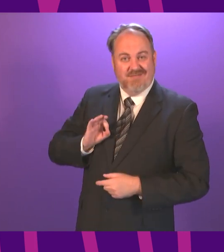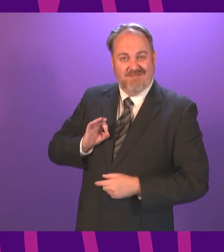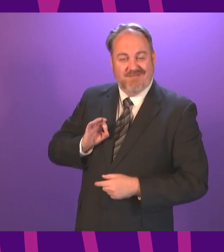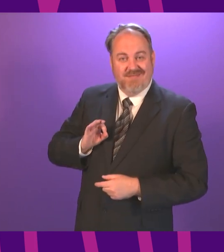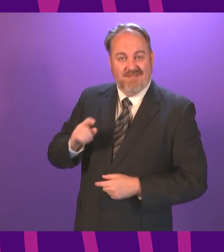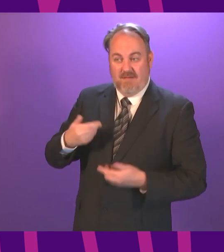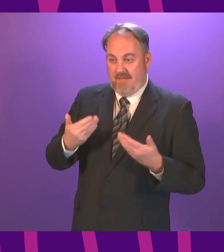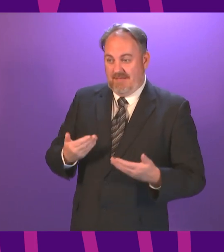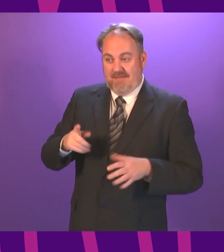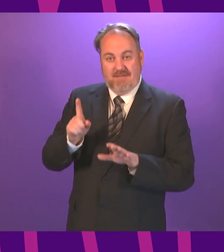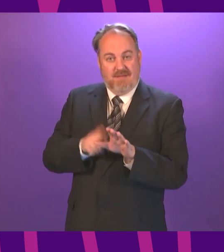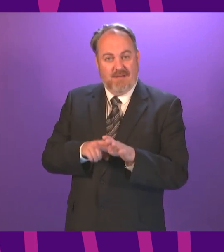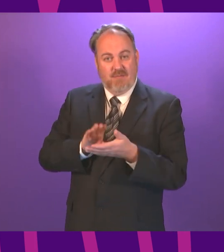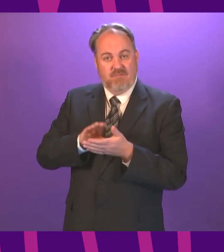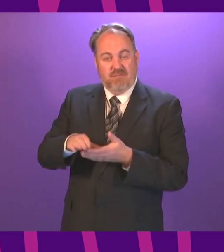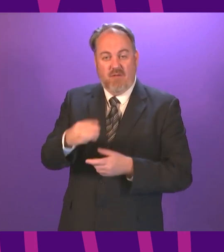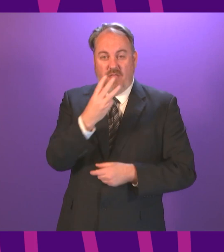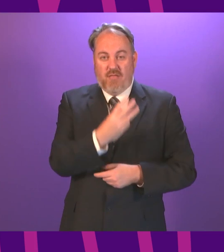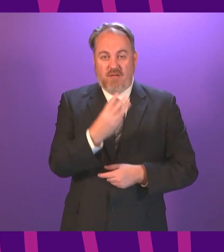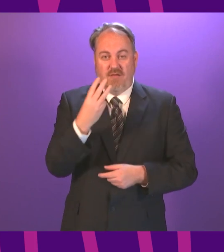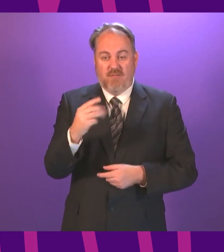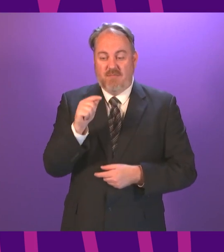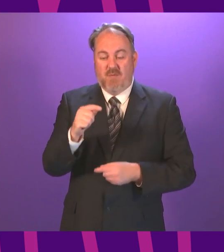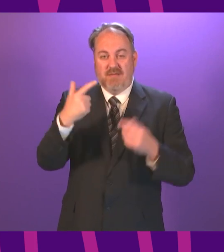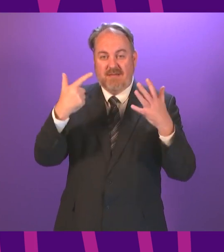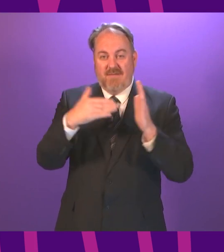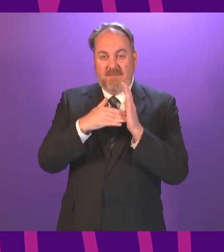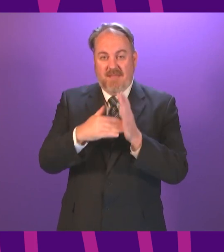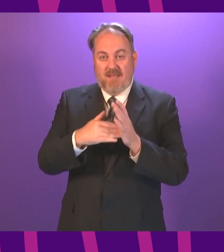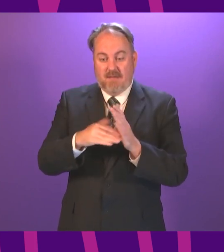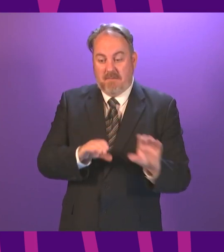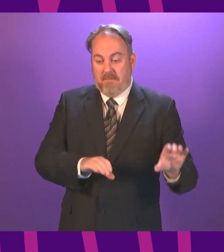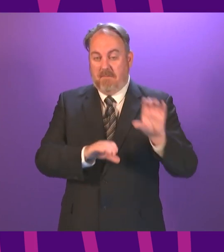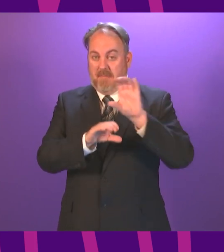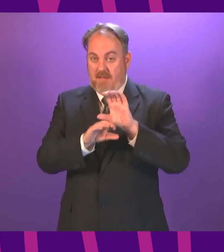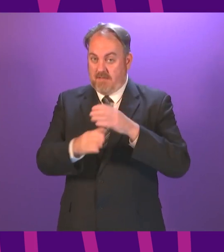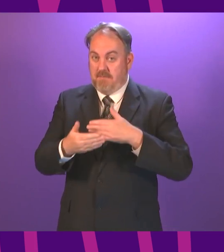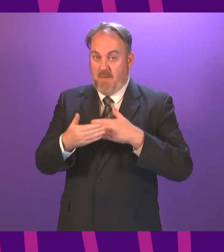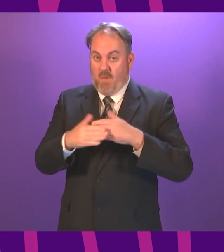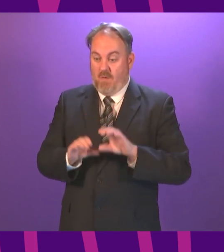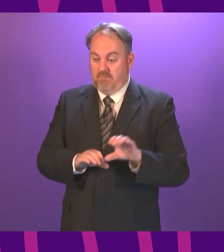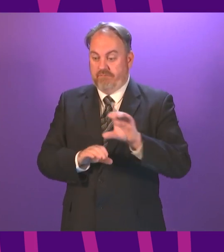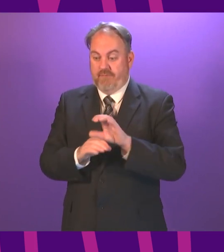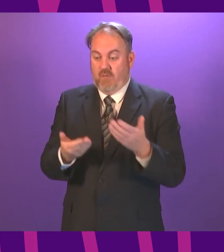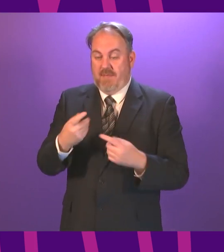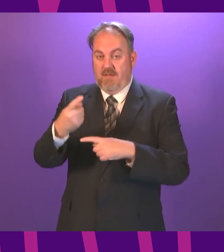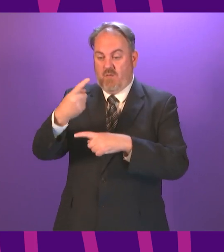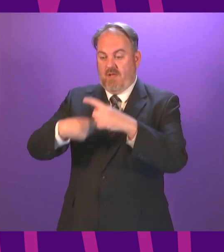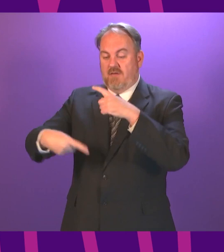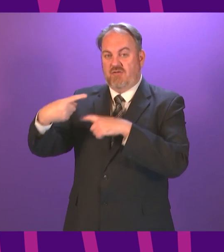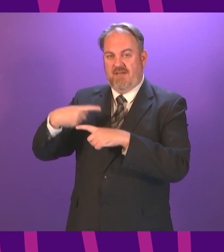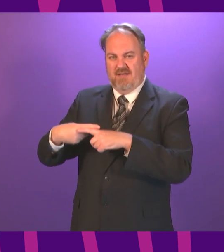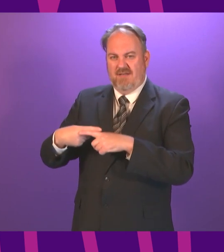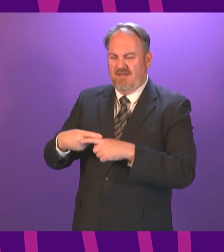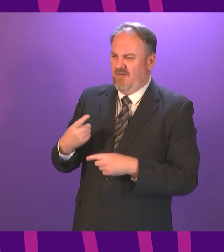coming year, we are providing £33.7 million more to the college sector than we did in last year. As for her